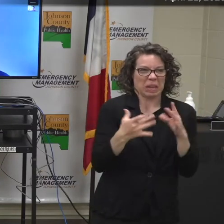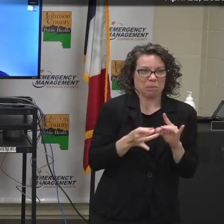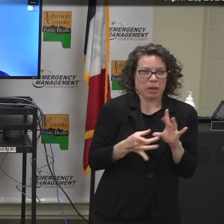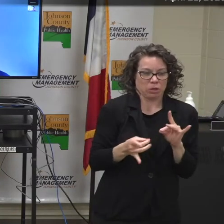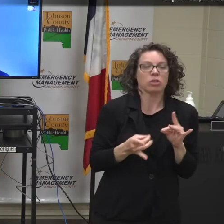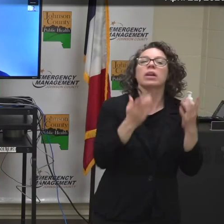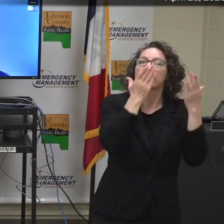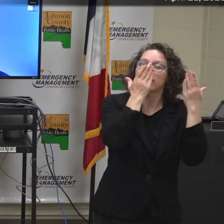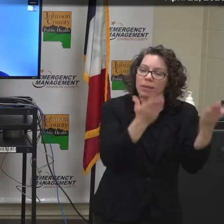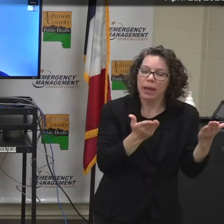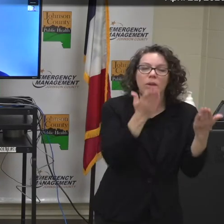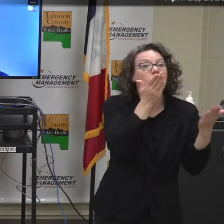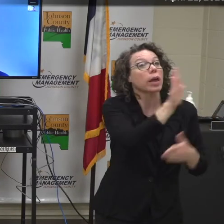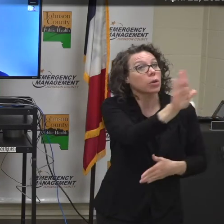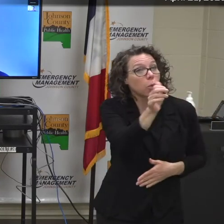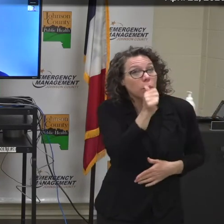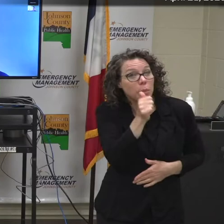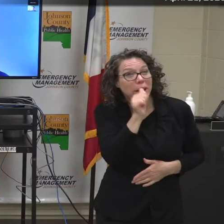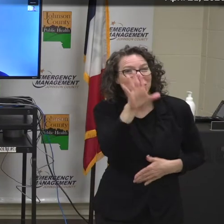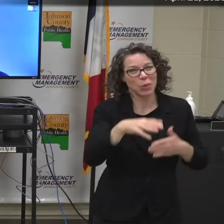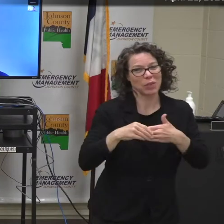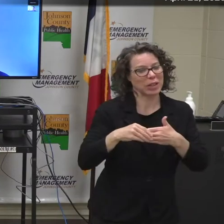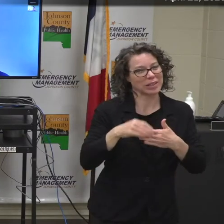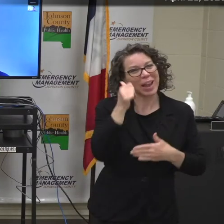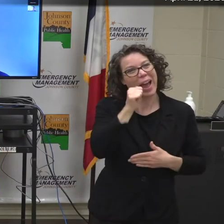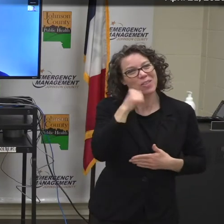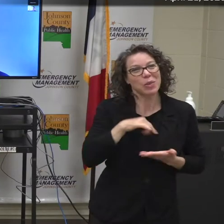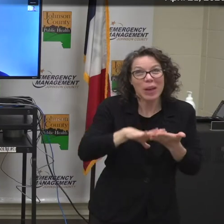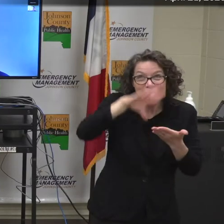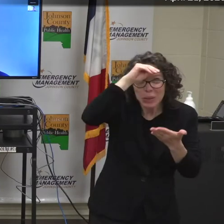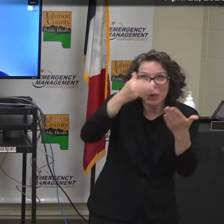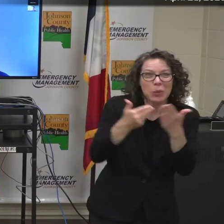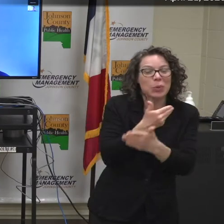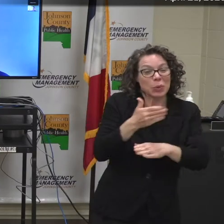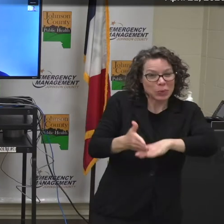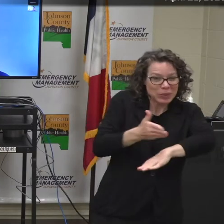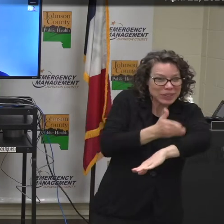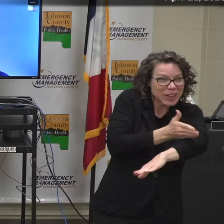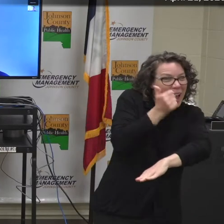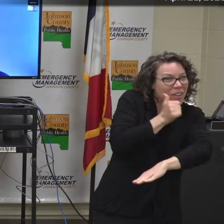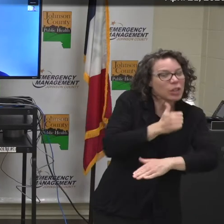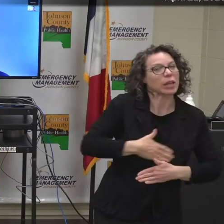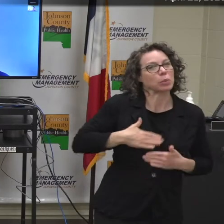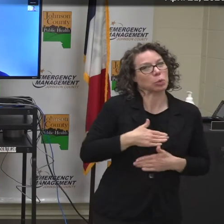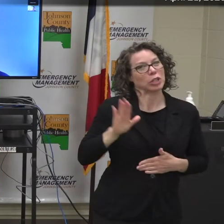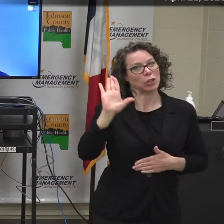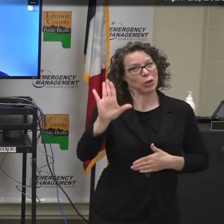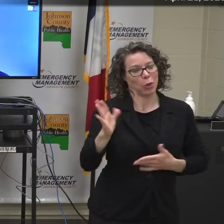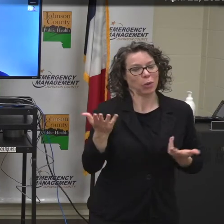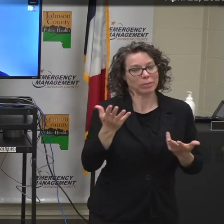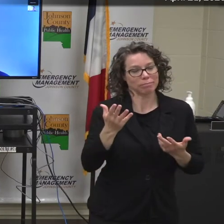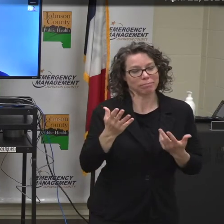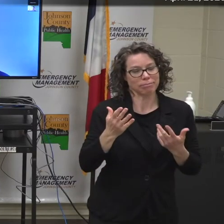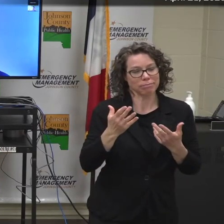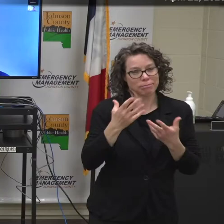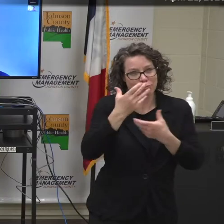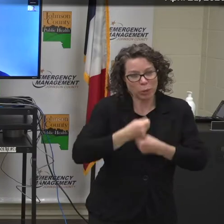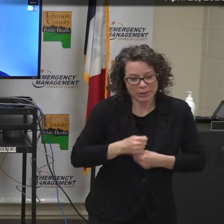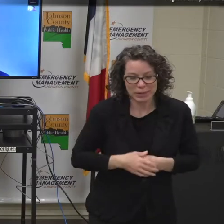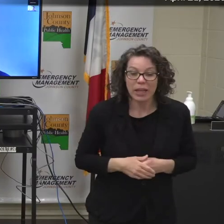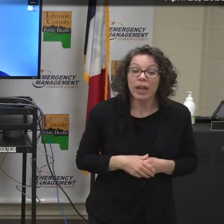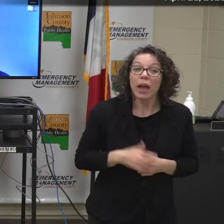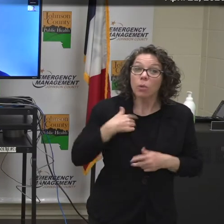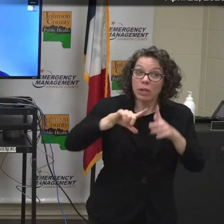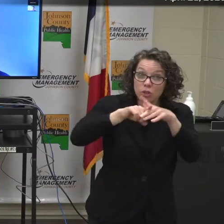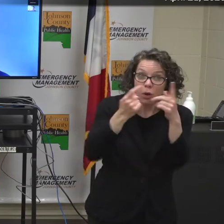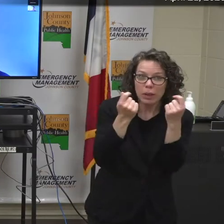flexibility. We are learning something new every day and trying something new every day so we appreciate it. We are starting things